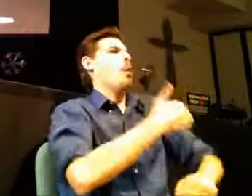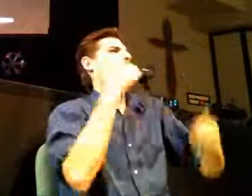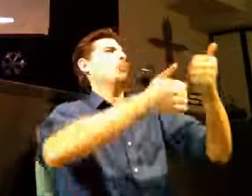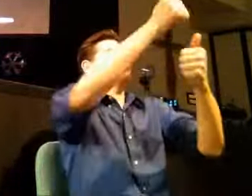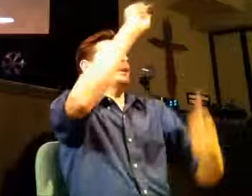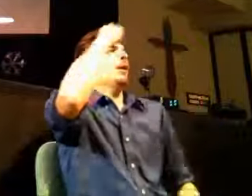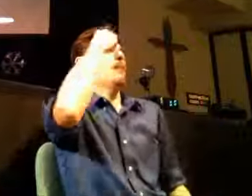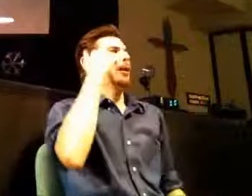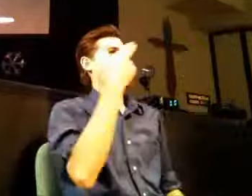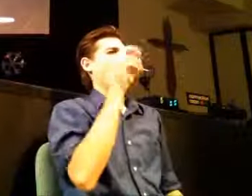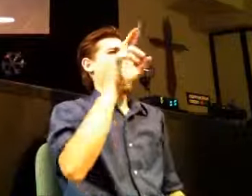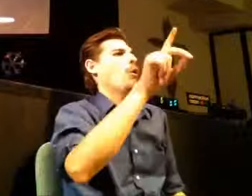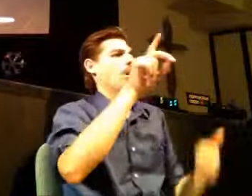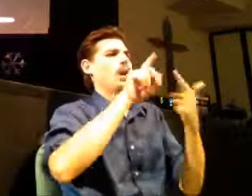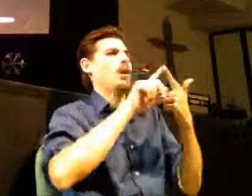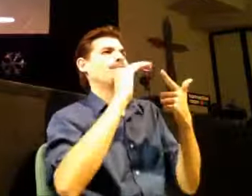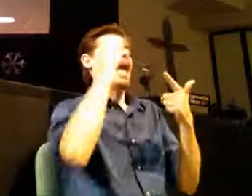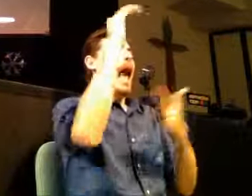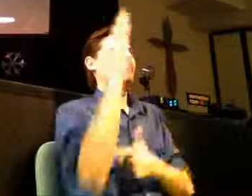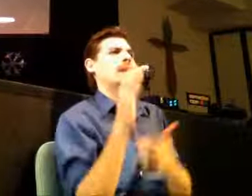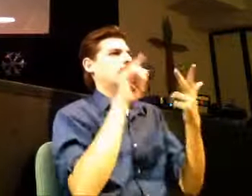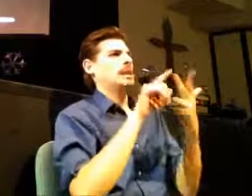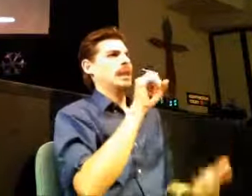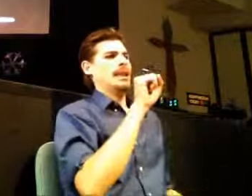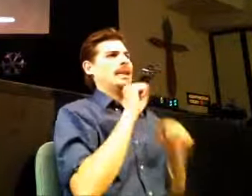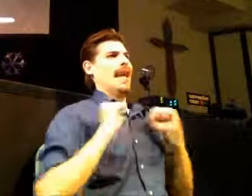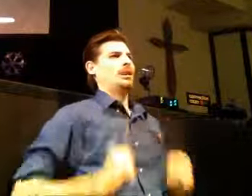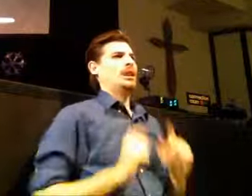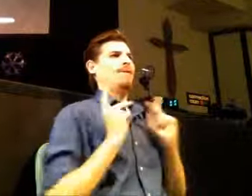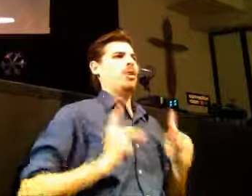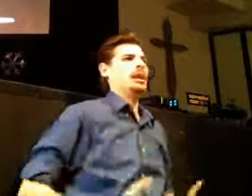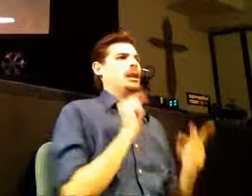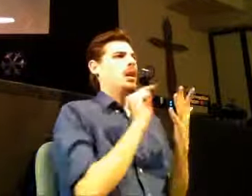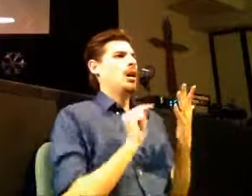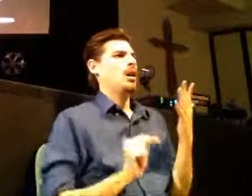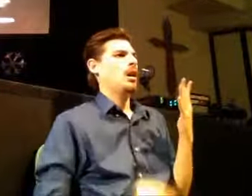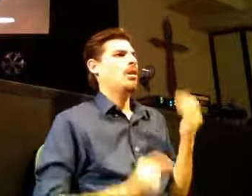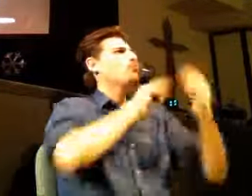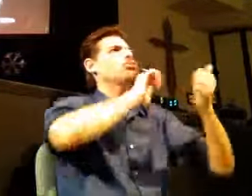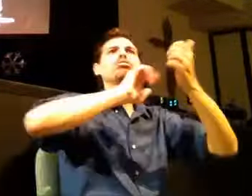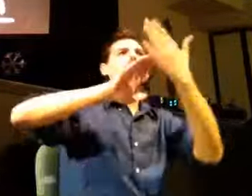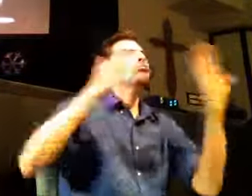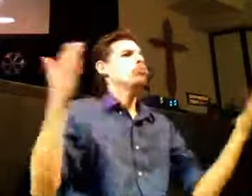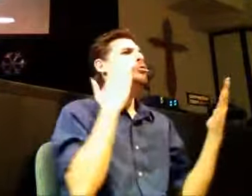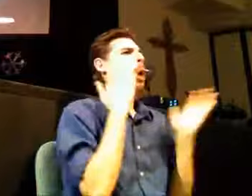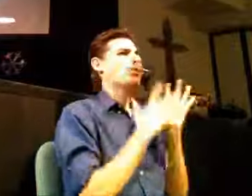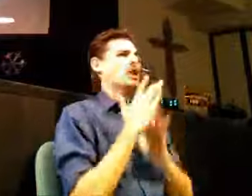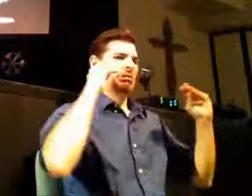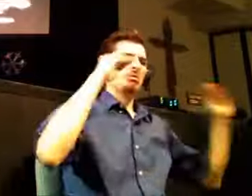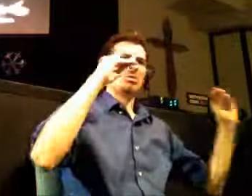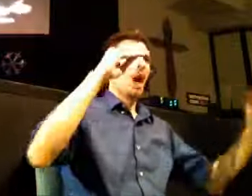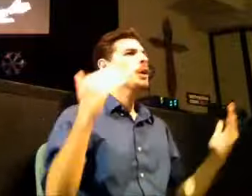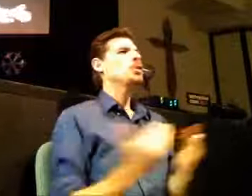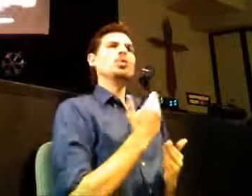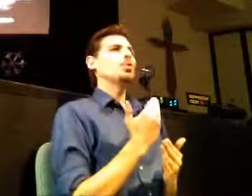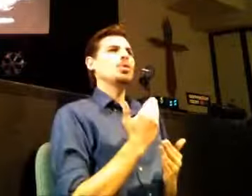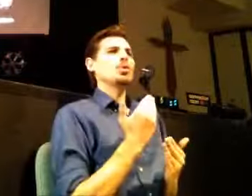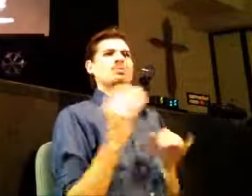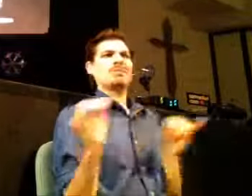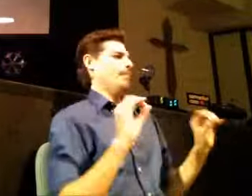the Herod to the high priest to the Sadducee to the Pharisees I mean they saw him do some really bold things they watched him teach in ways that no one on this planet has ever taught with such greatness and authority they watched